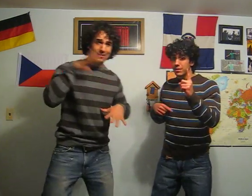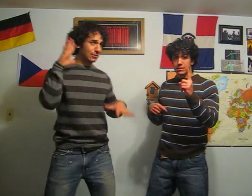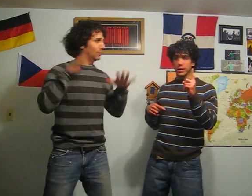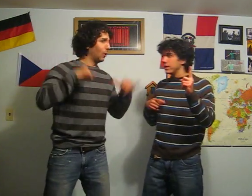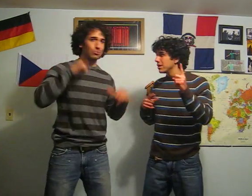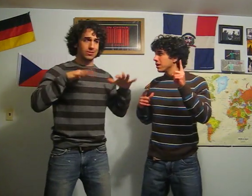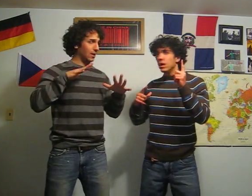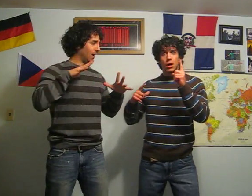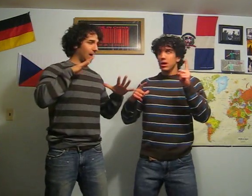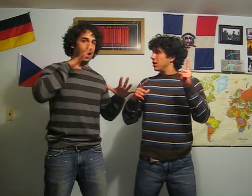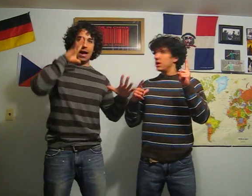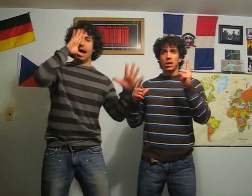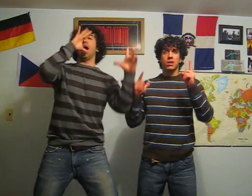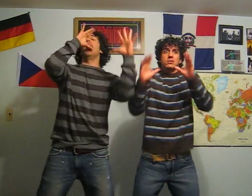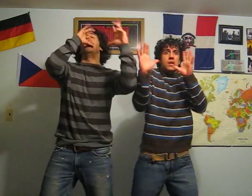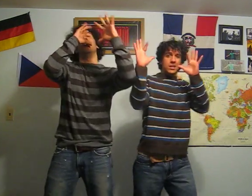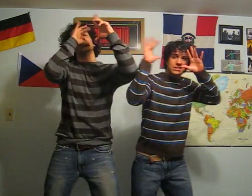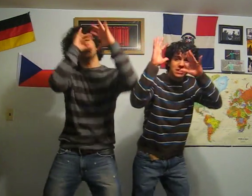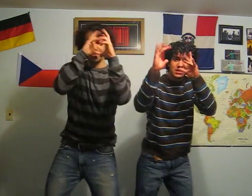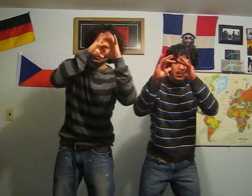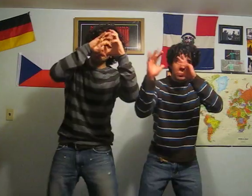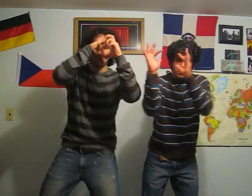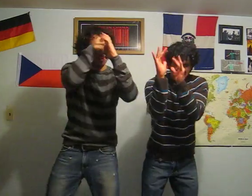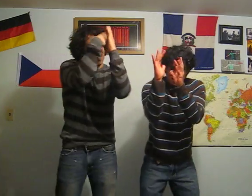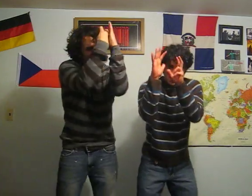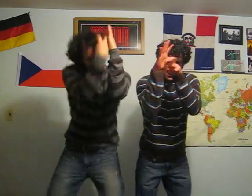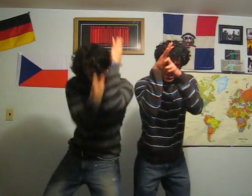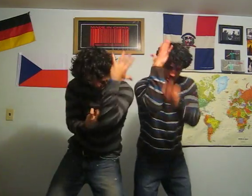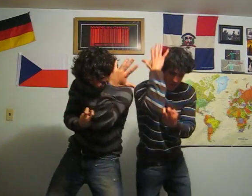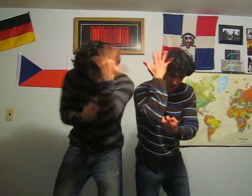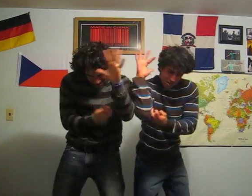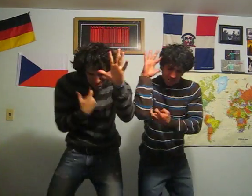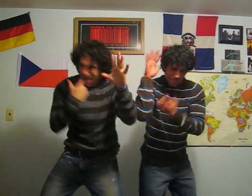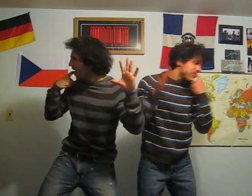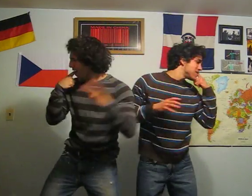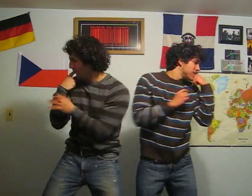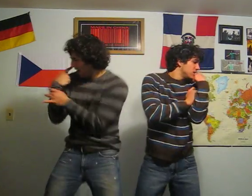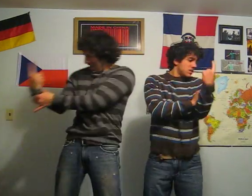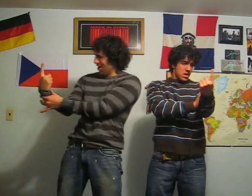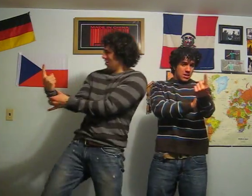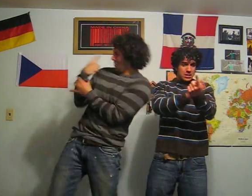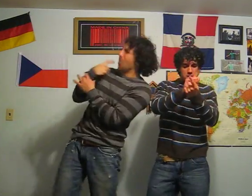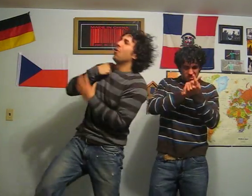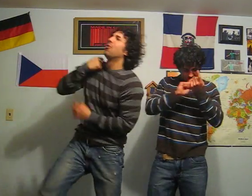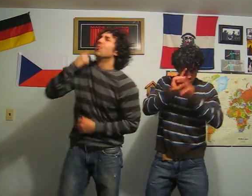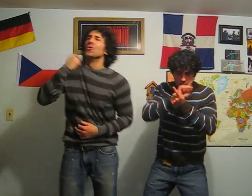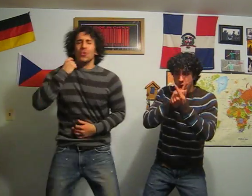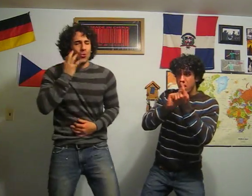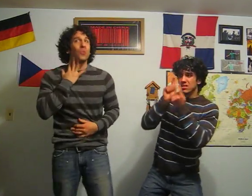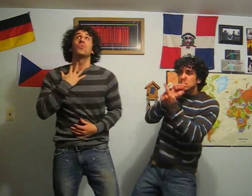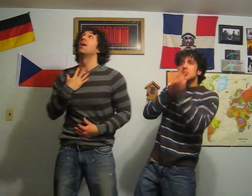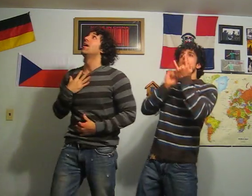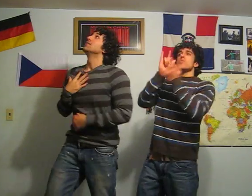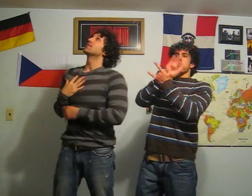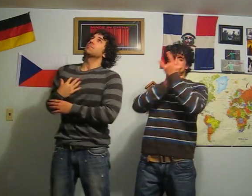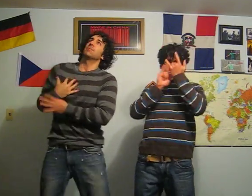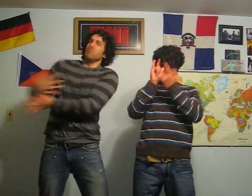toes I'm slipping into the lava And I'm drinking from